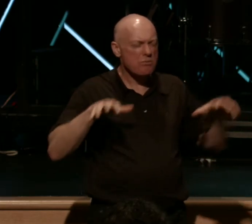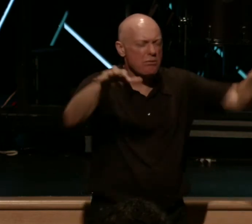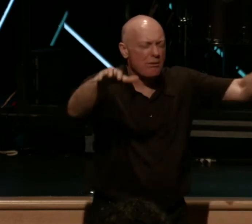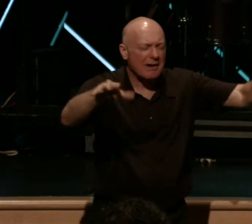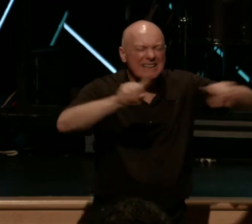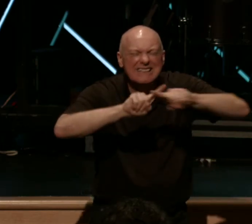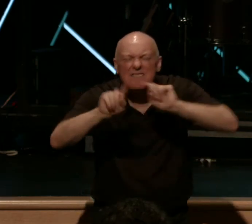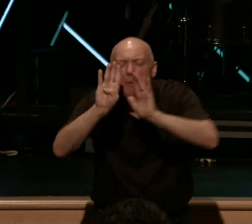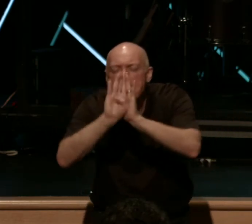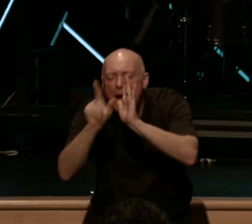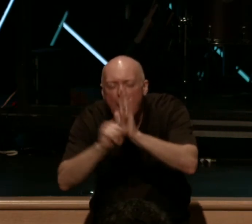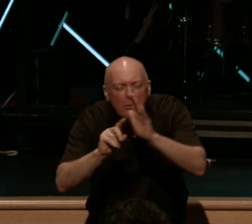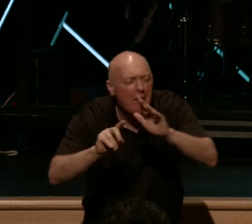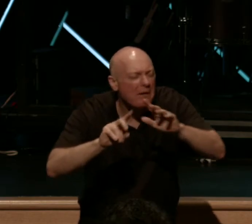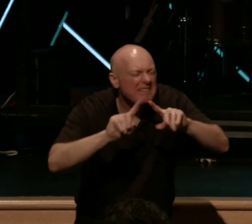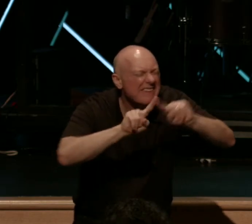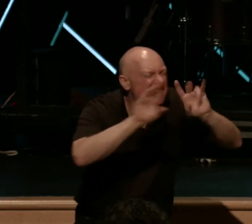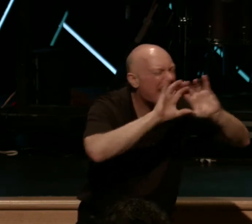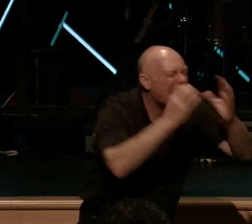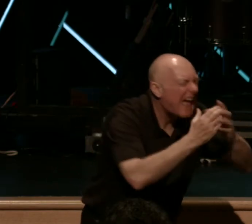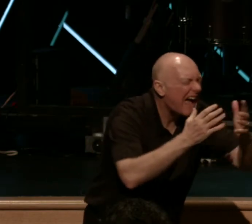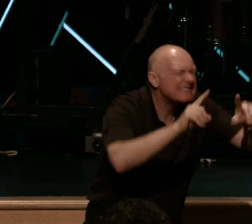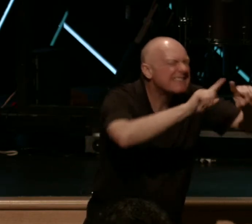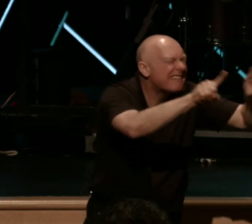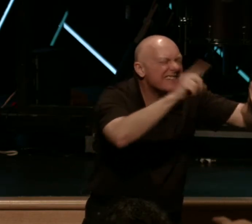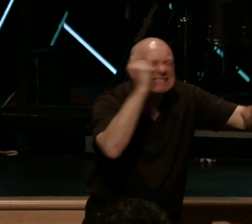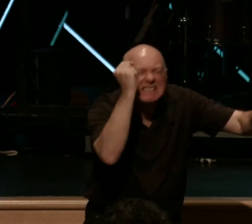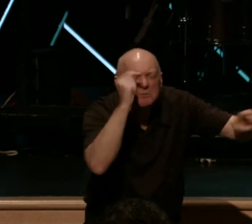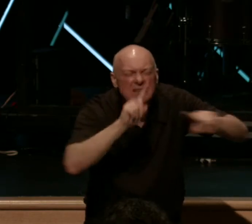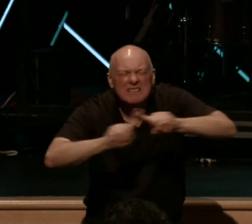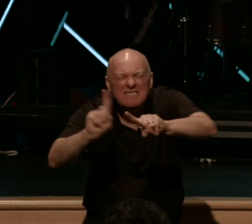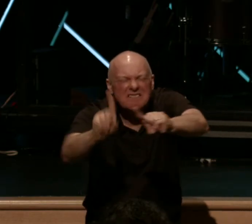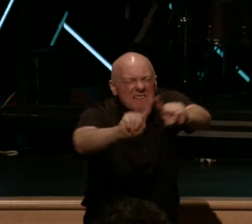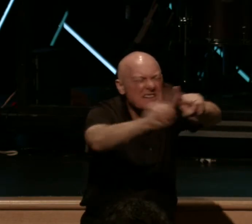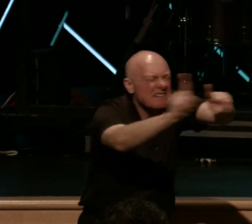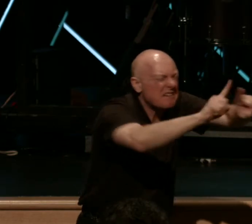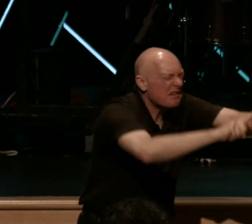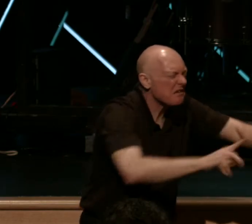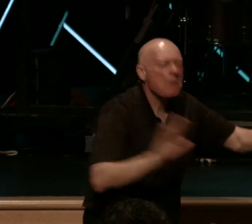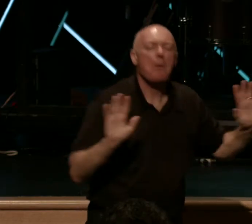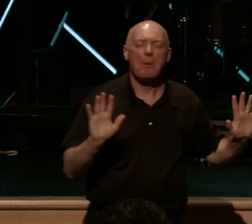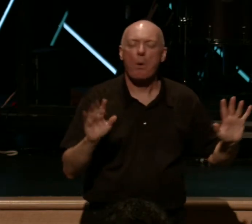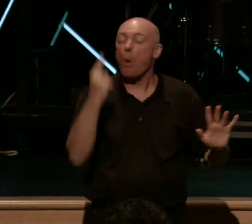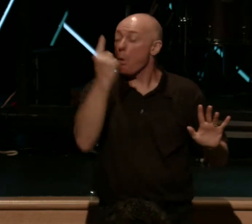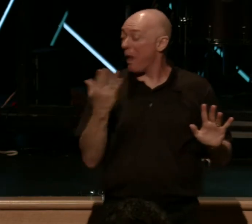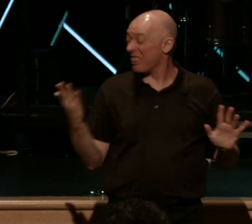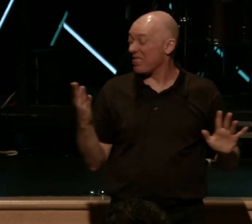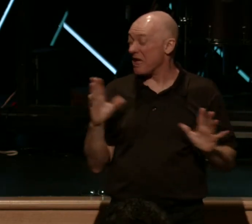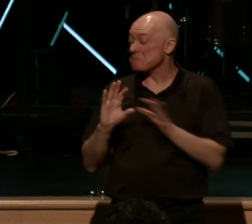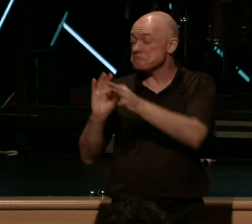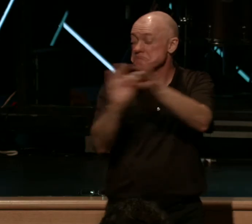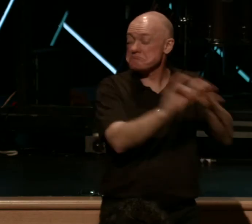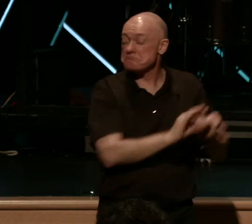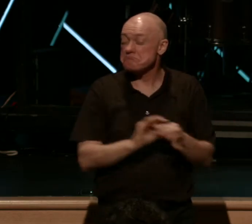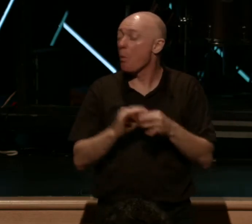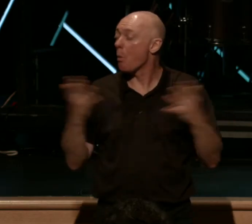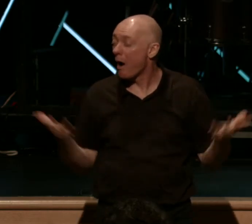backgrounds, different classes of life, different testimonies, different upbringings, the one thing that unites us is that we are all